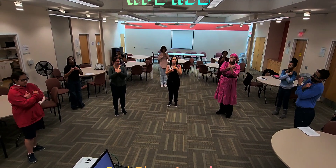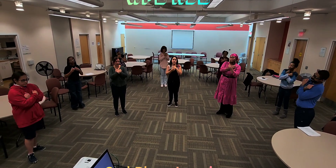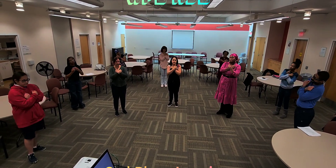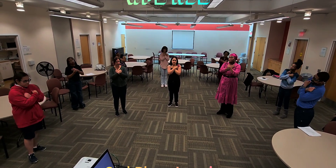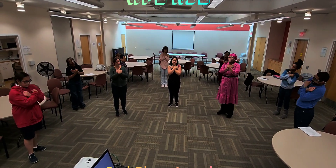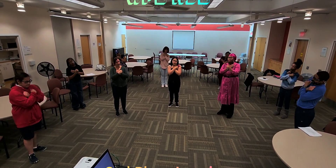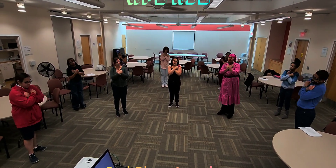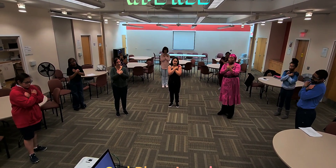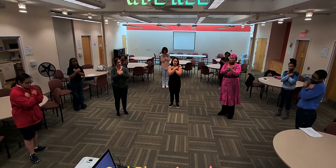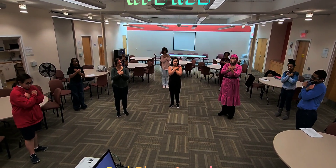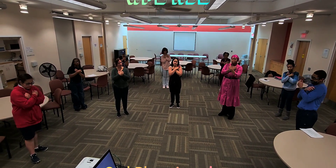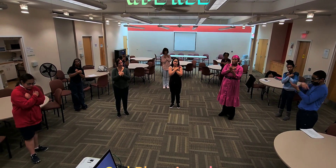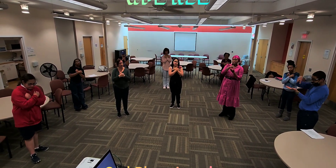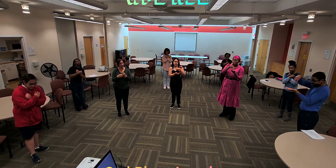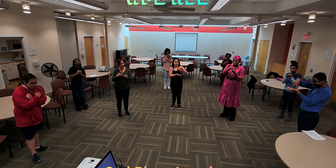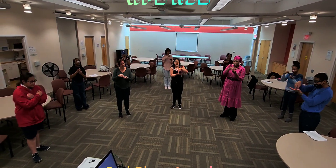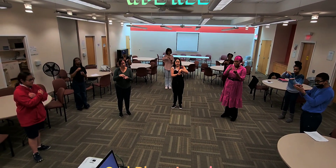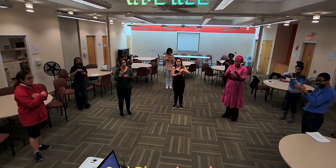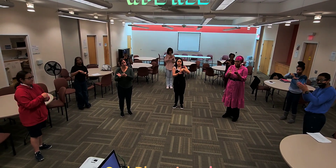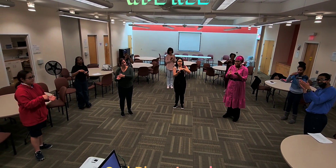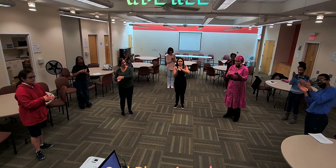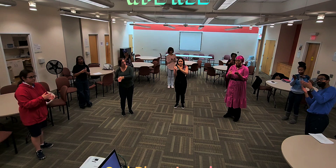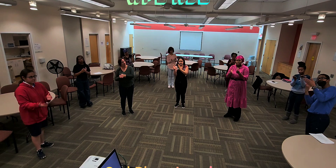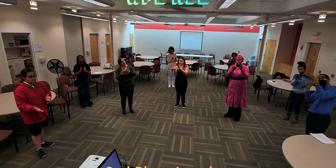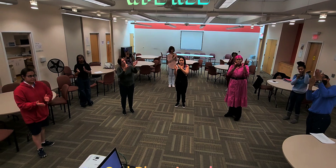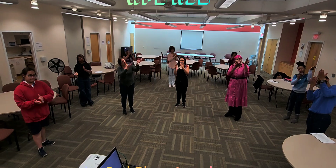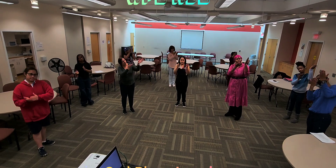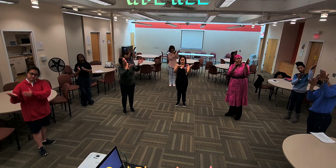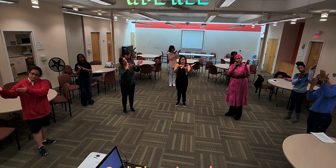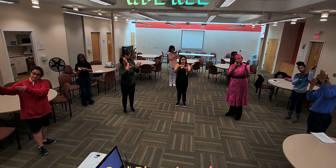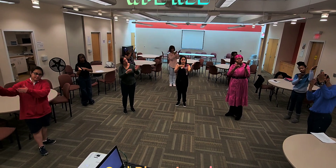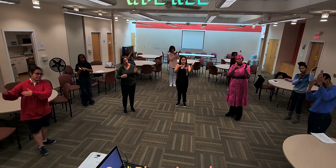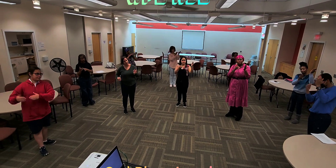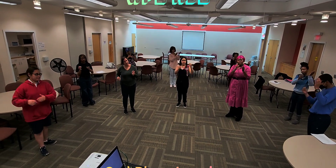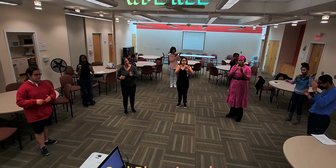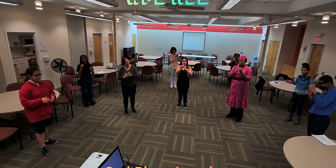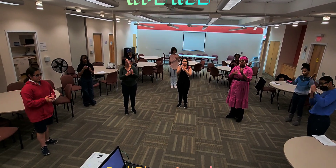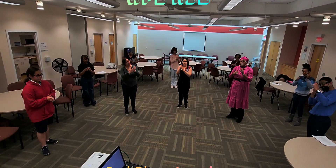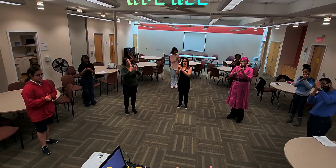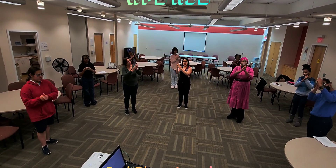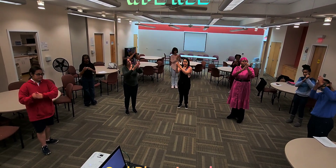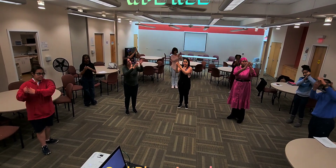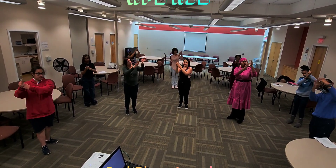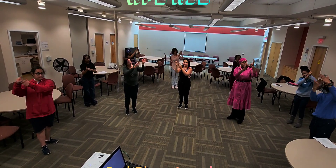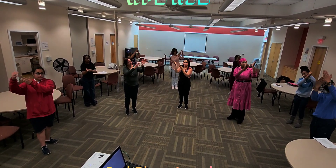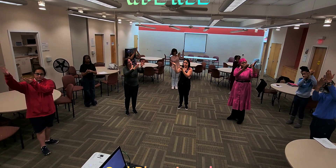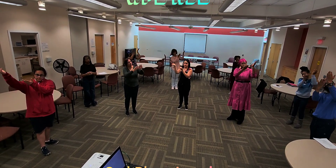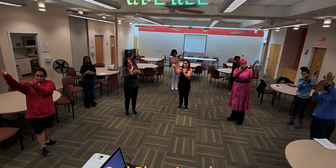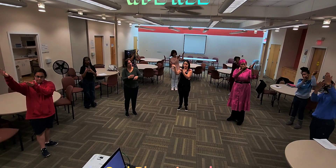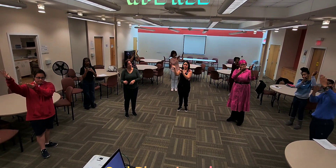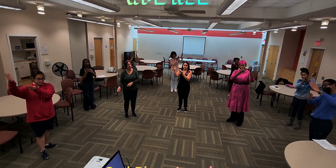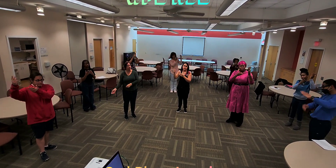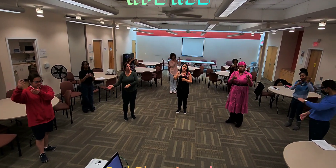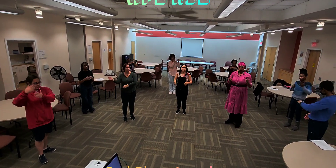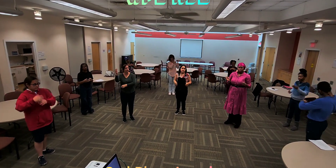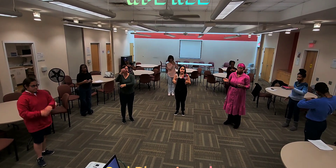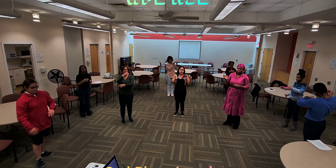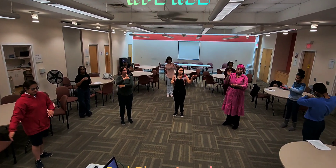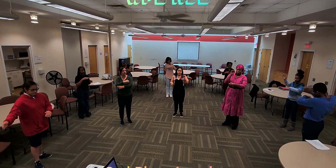love Stand beside her and guide her Through the